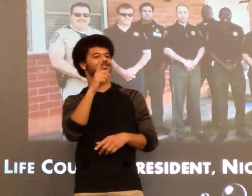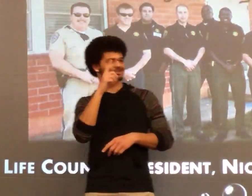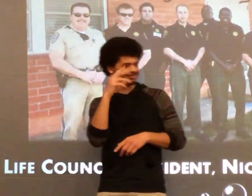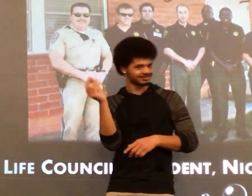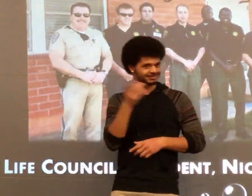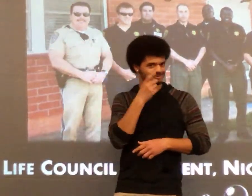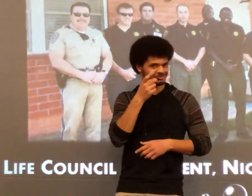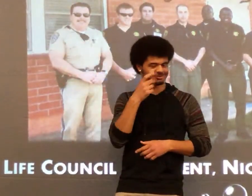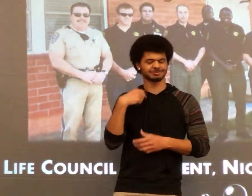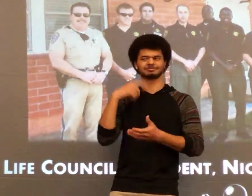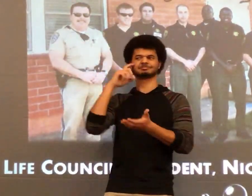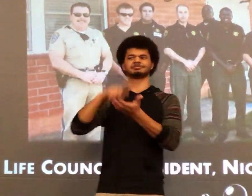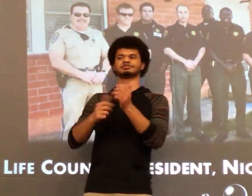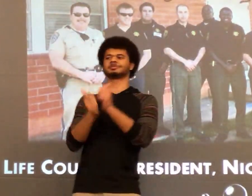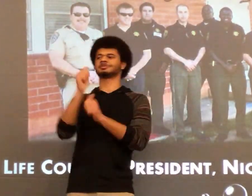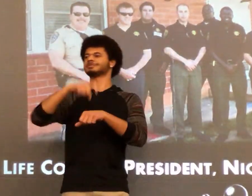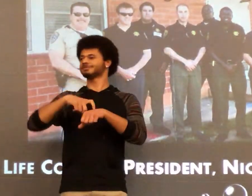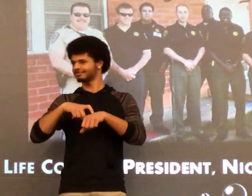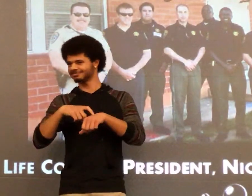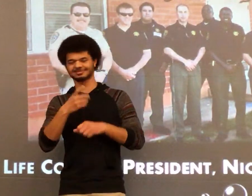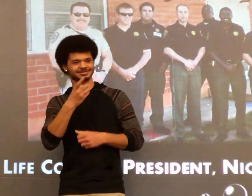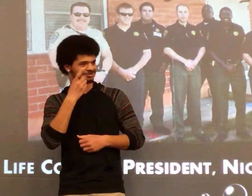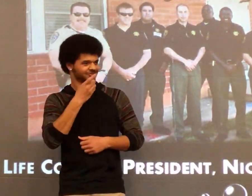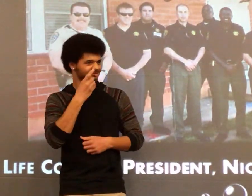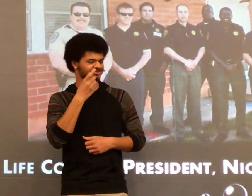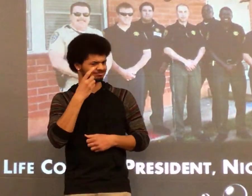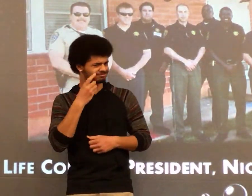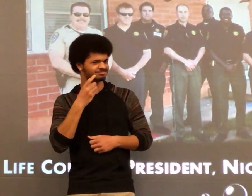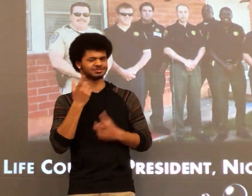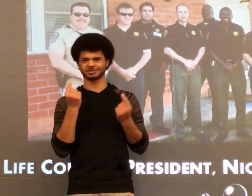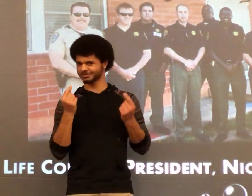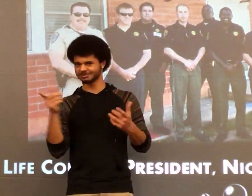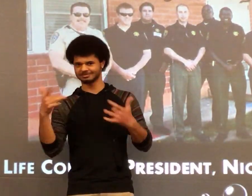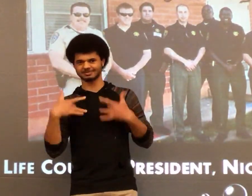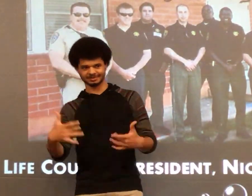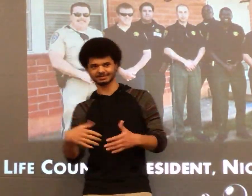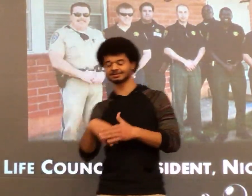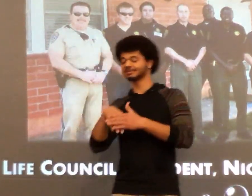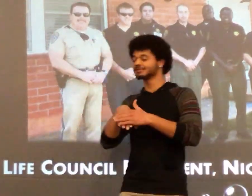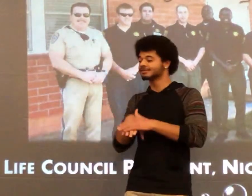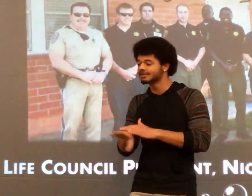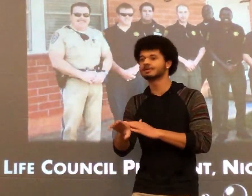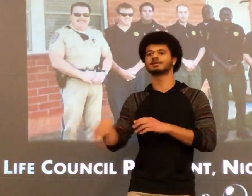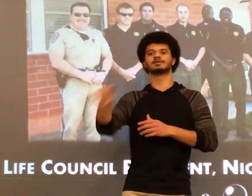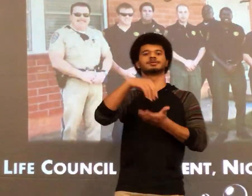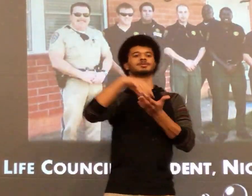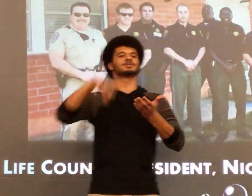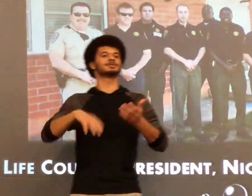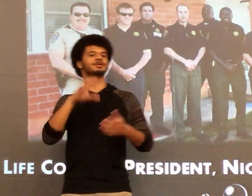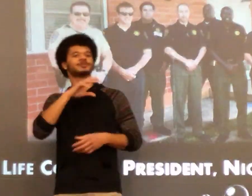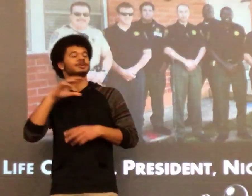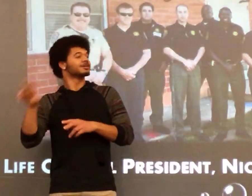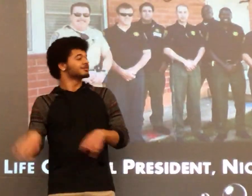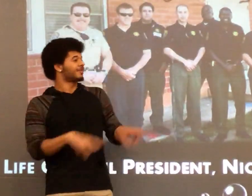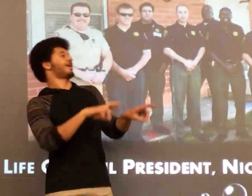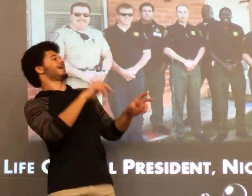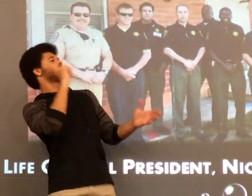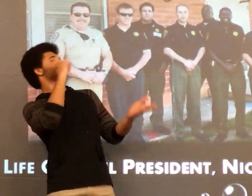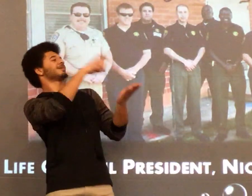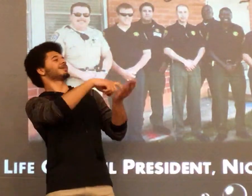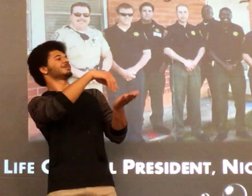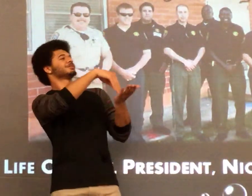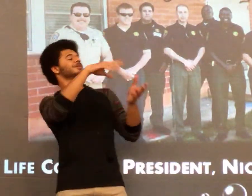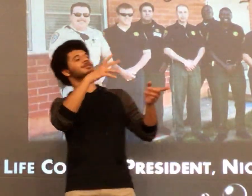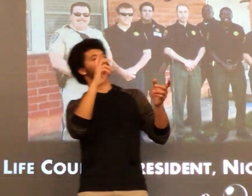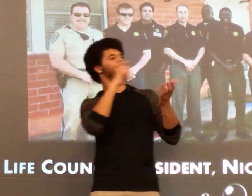Also, he would also go to the cafeteria at lunch and dinner. Most of the time at dinner is when I would see him. He would walk in and the students